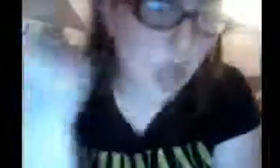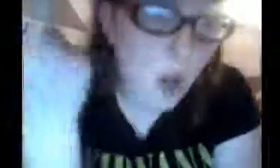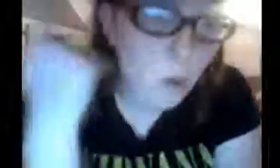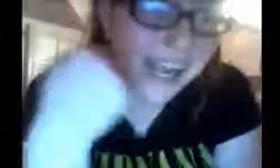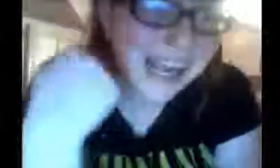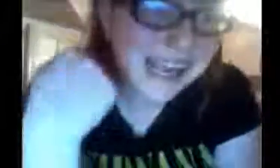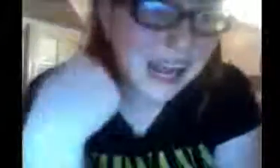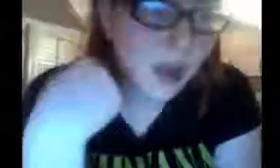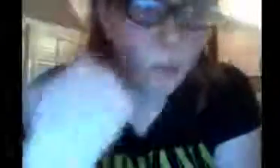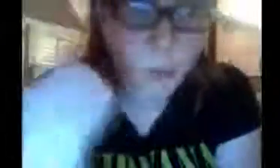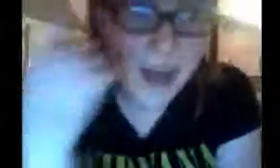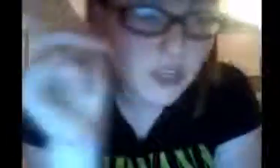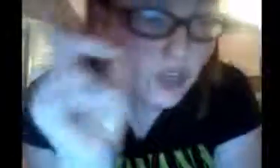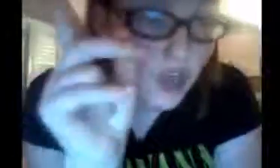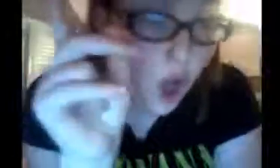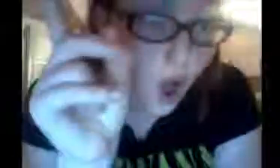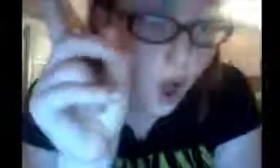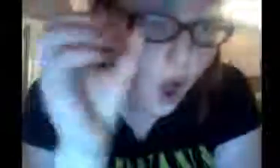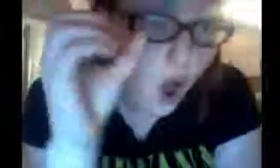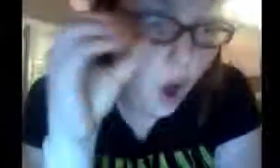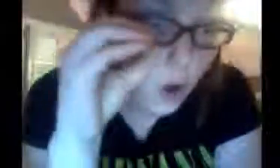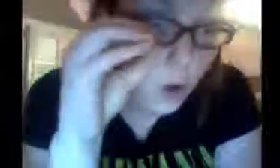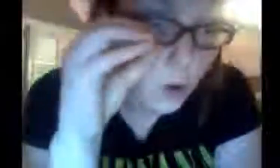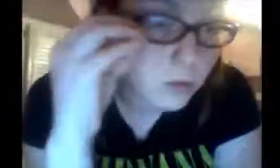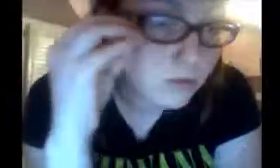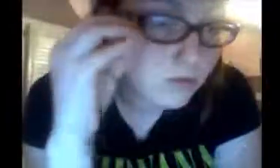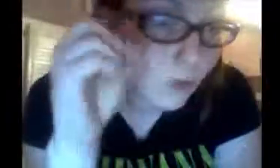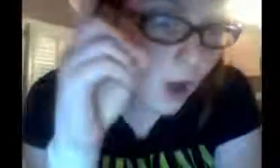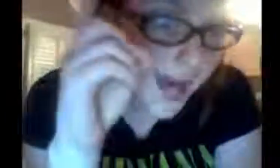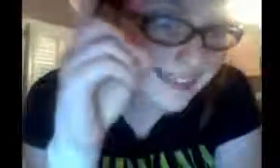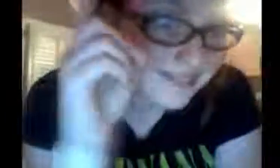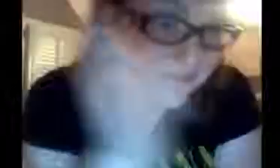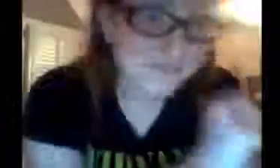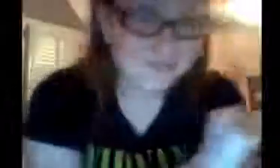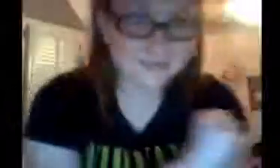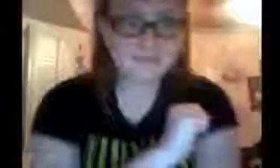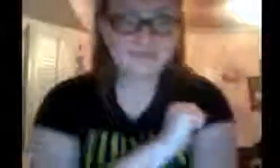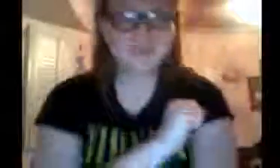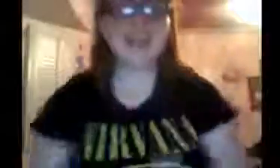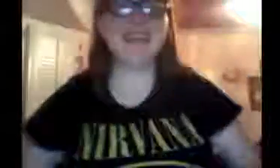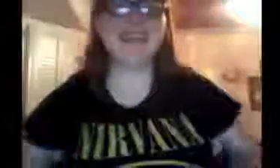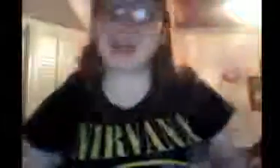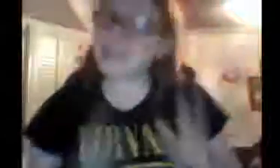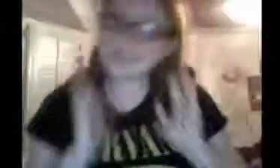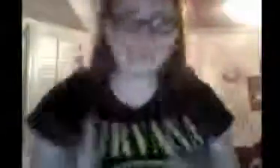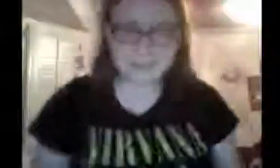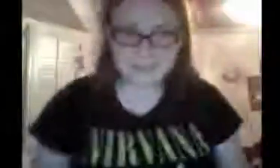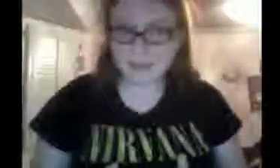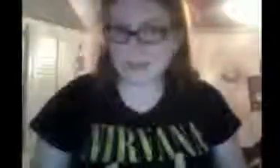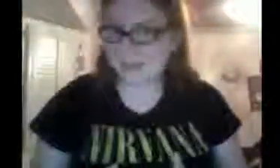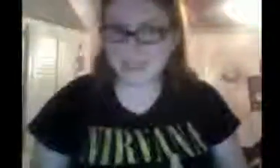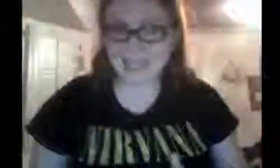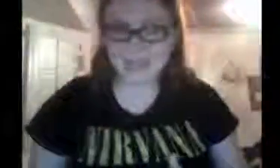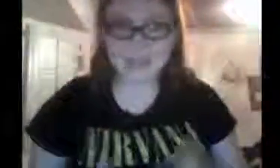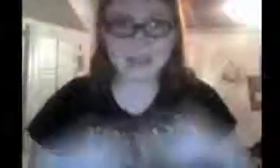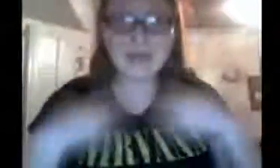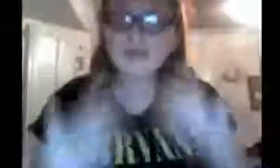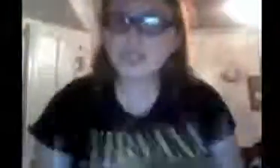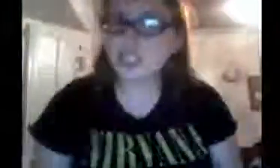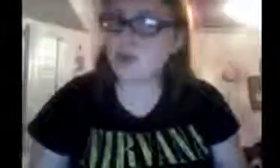Zo-wee. One. Oh. One. Yeah. I'd like them to get back together. I'd love for the show